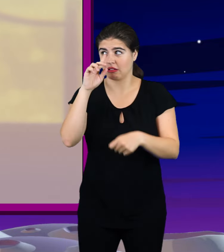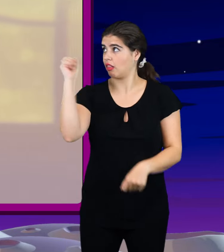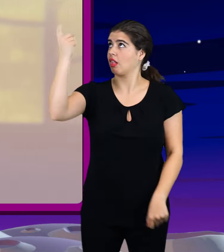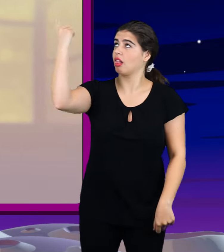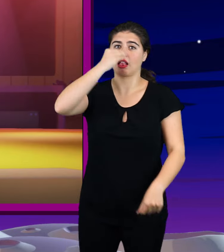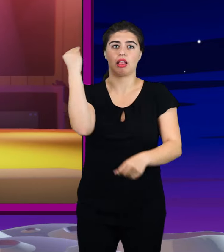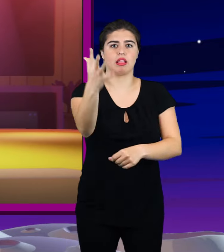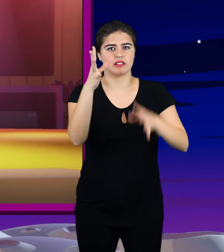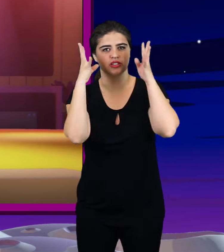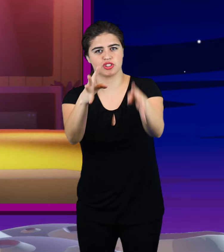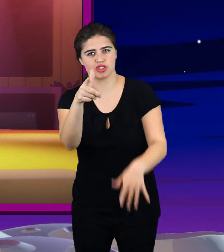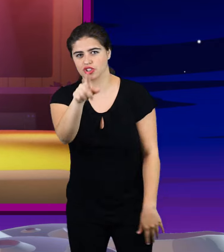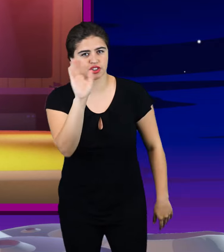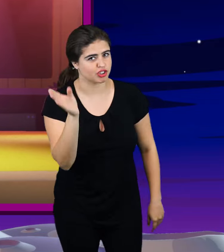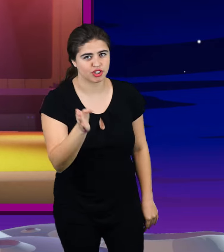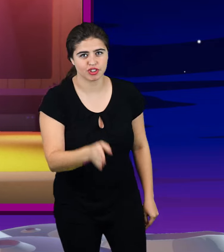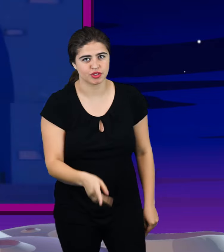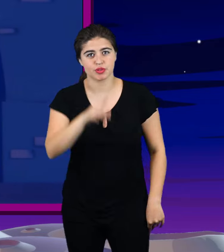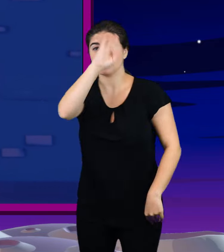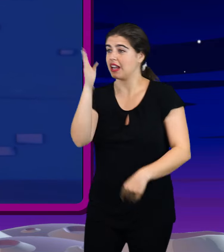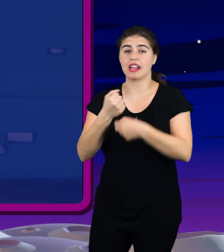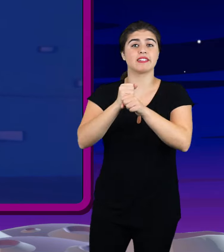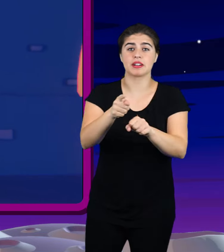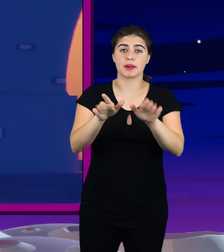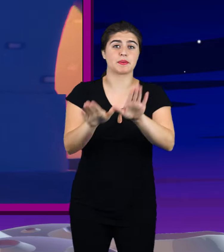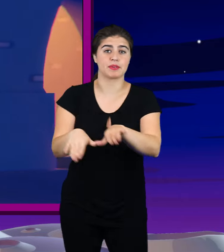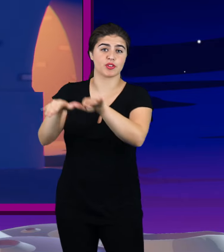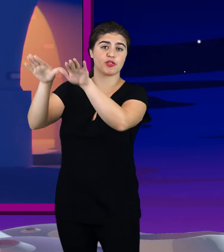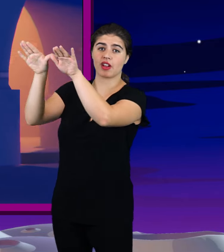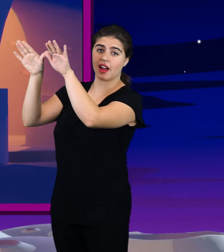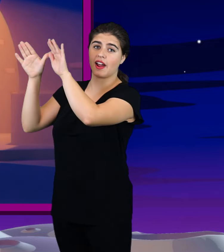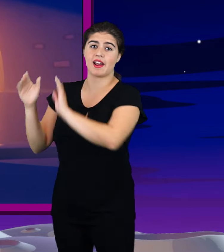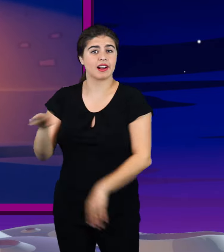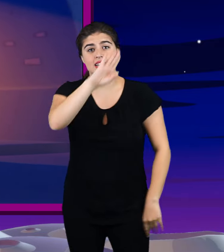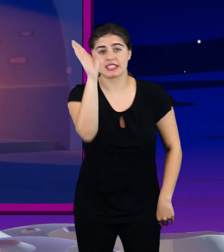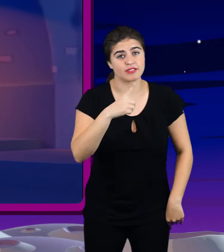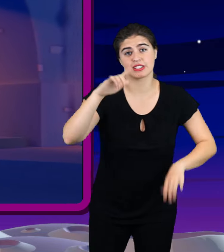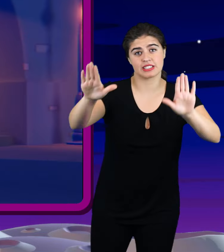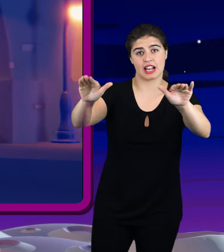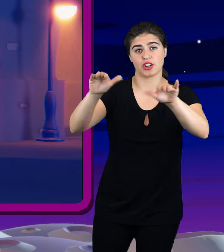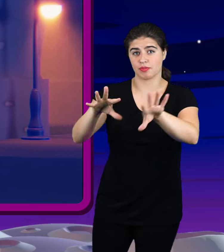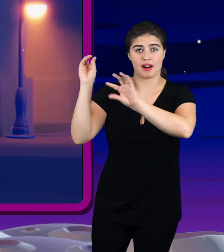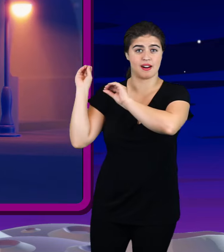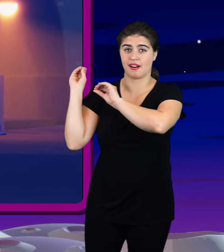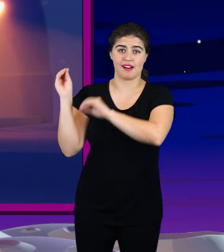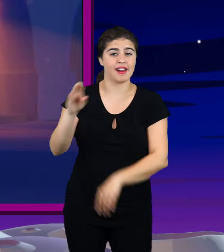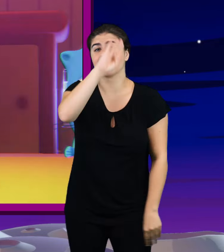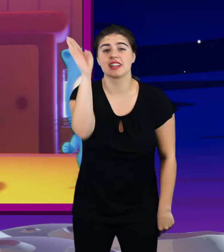around and desert you Never gonna make you fly Never gonna say goodbye Never gonna